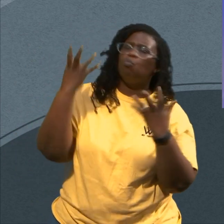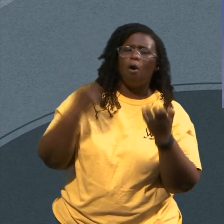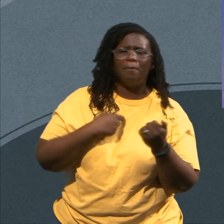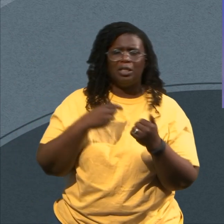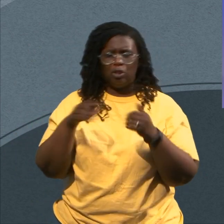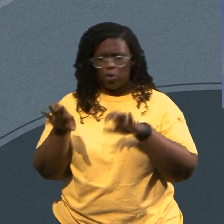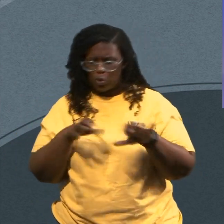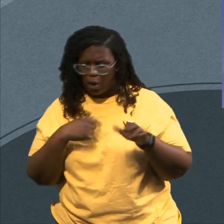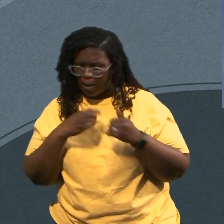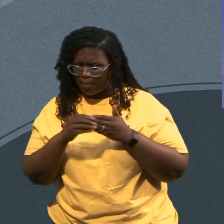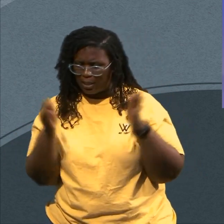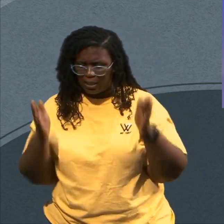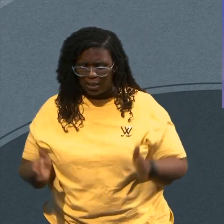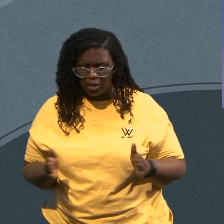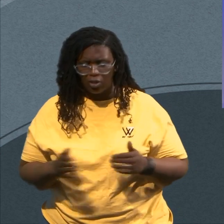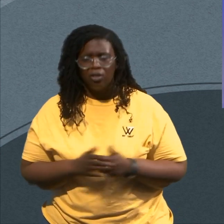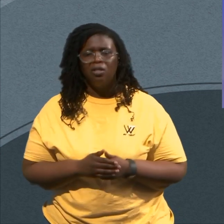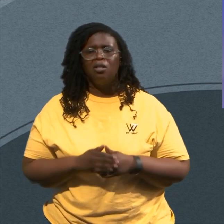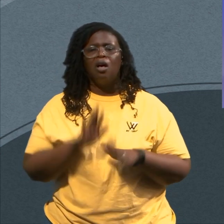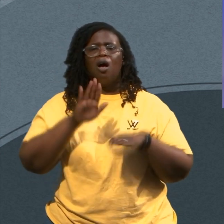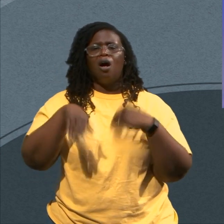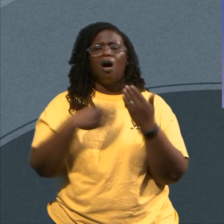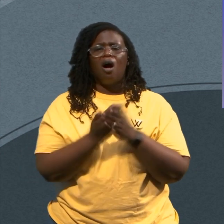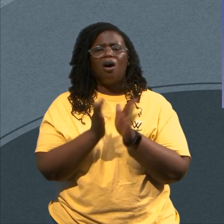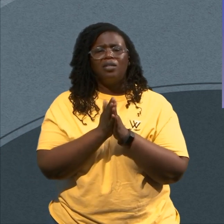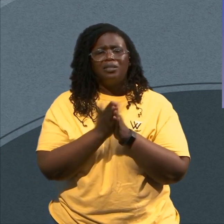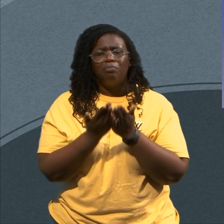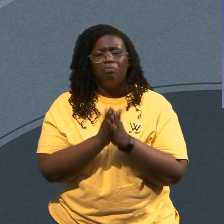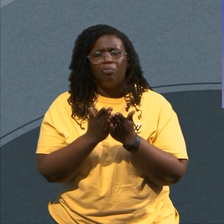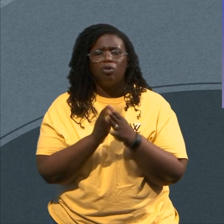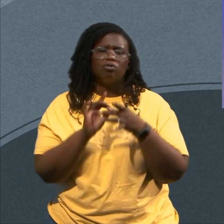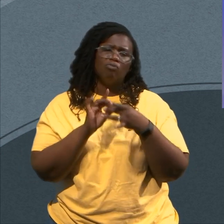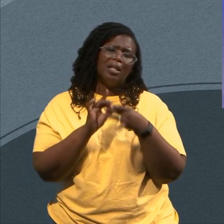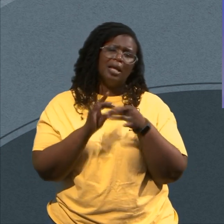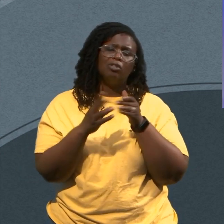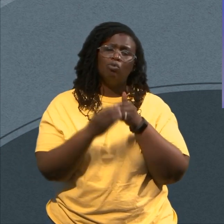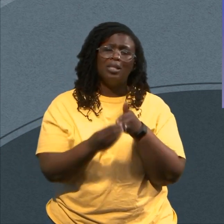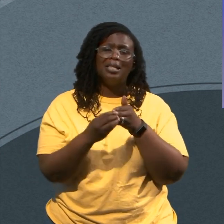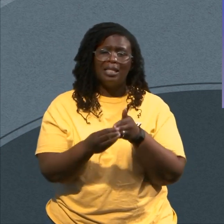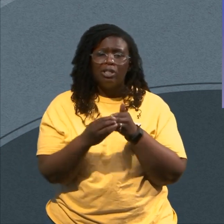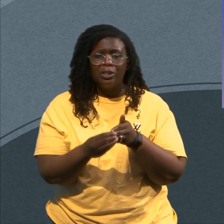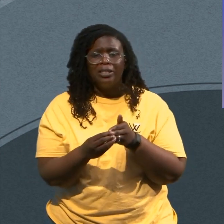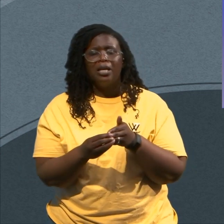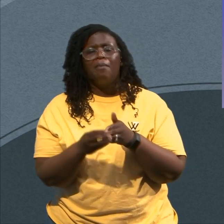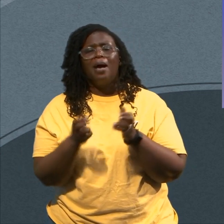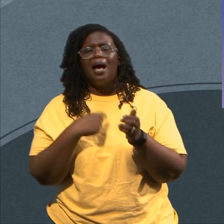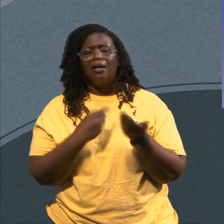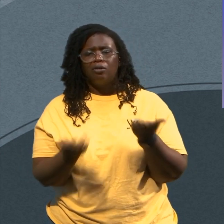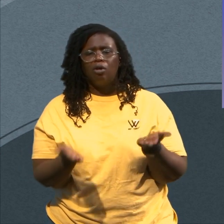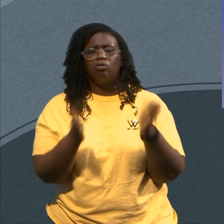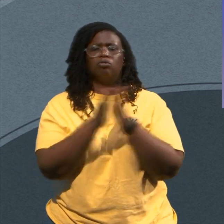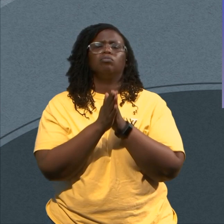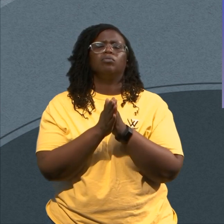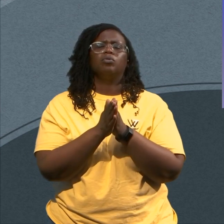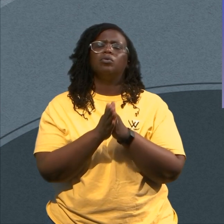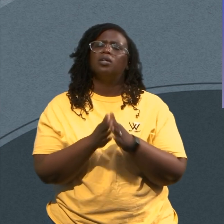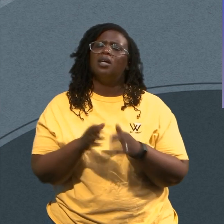So I Closed Up All The Books On All This Leadership Stuff And Literally Just Out Of Nowhere The Lord Just Start Speaking To Me